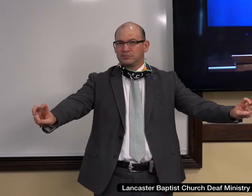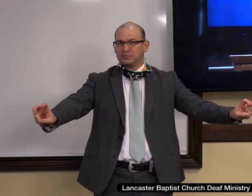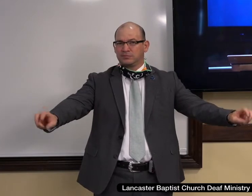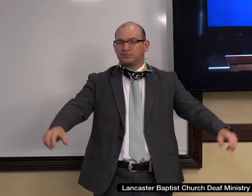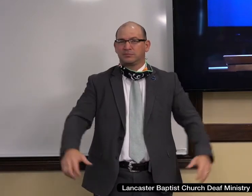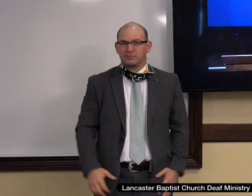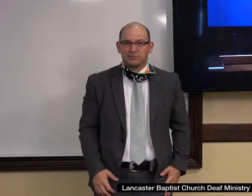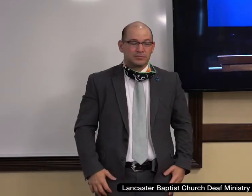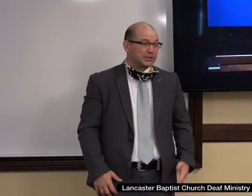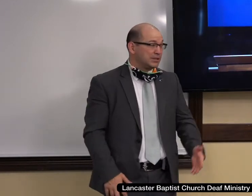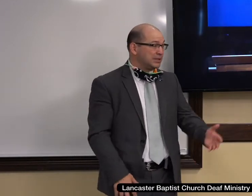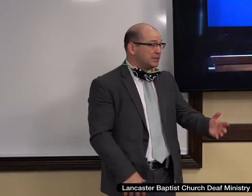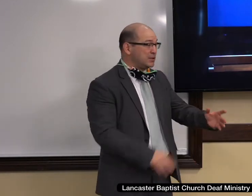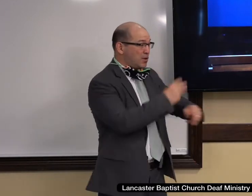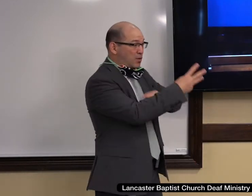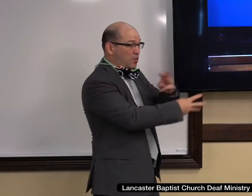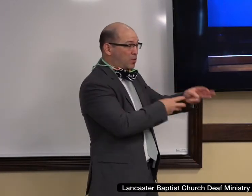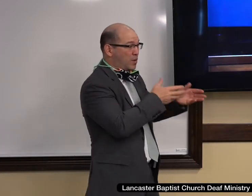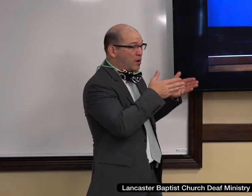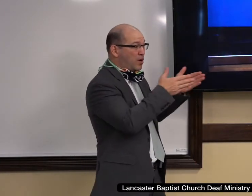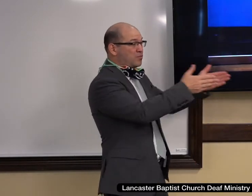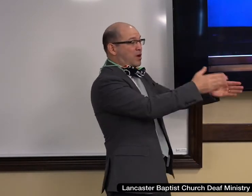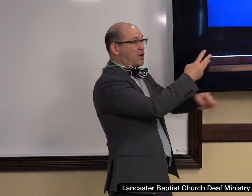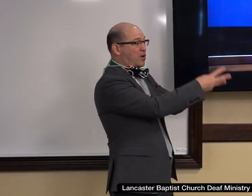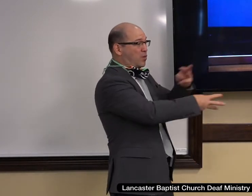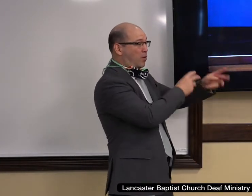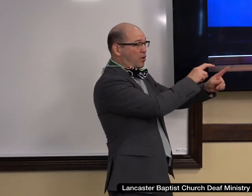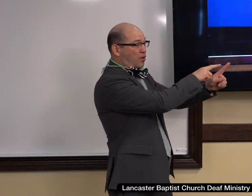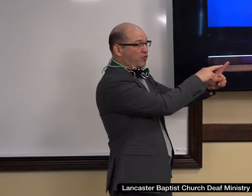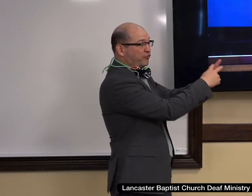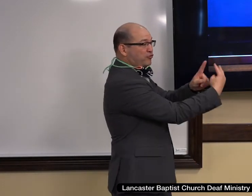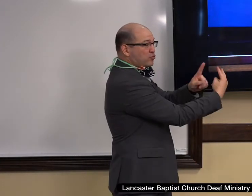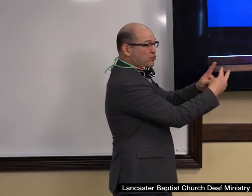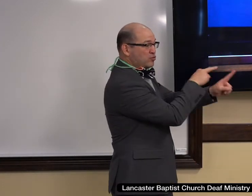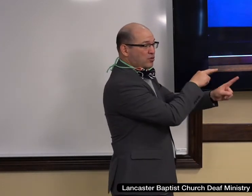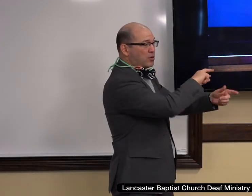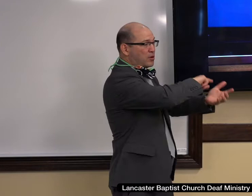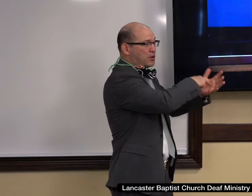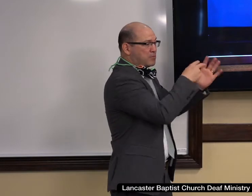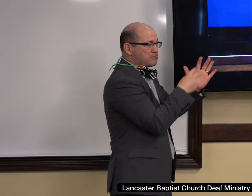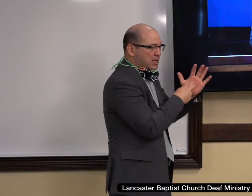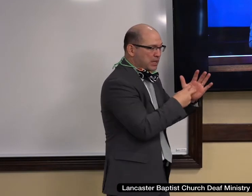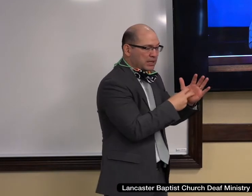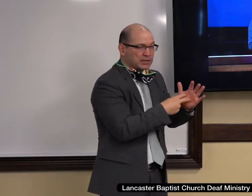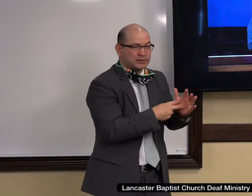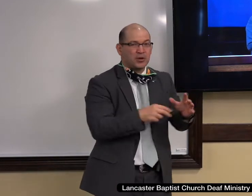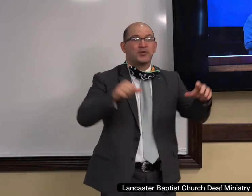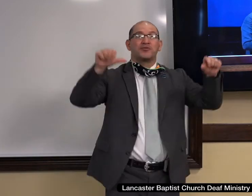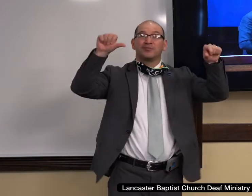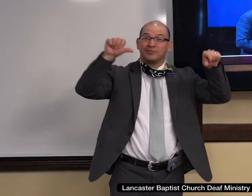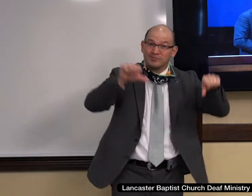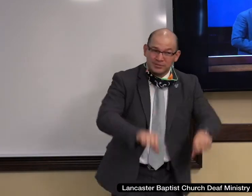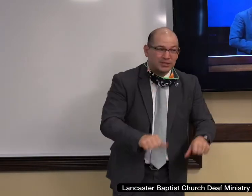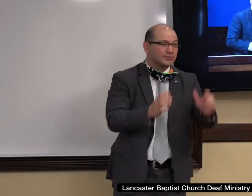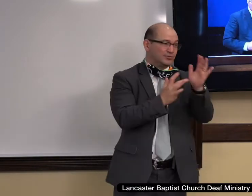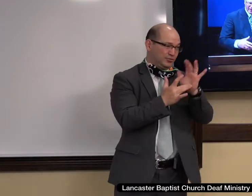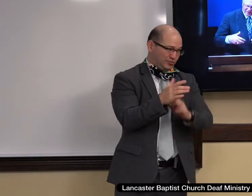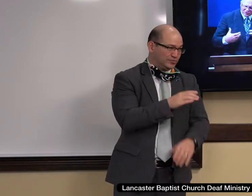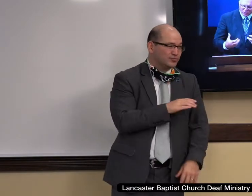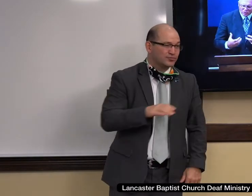Relativism, humanism, atheism is the rejection of Jesus Christ. That is at the